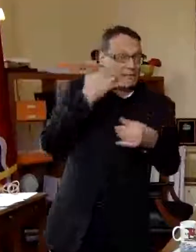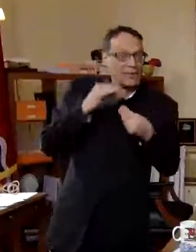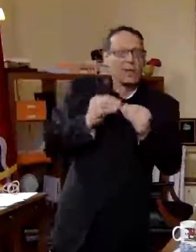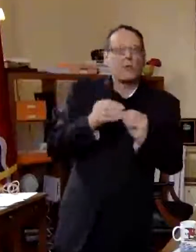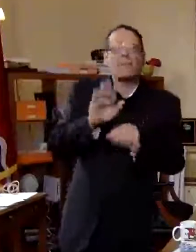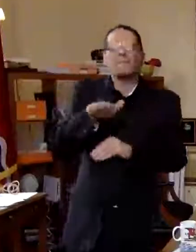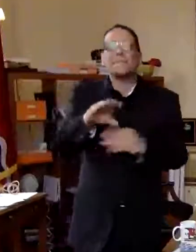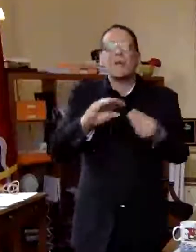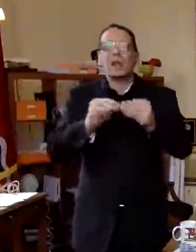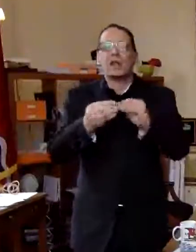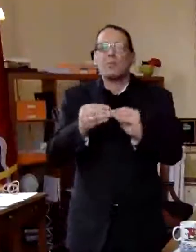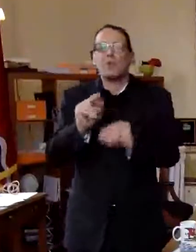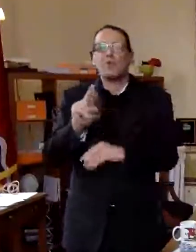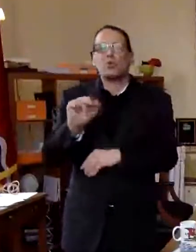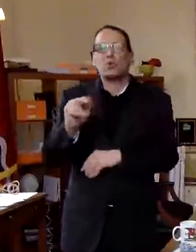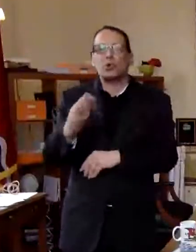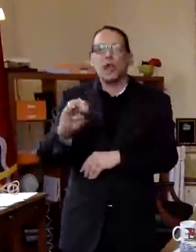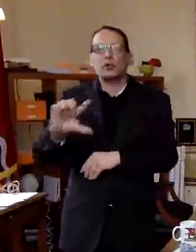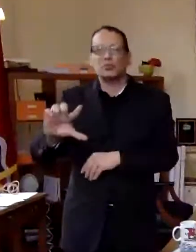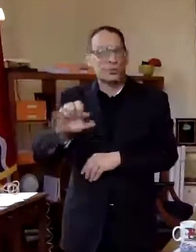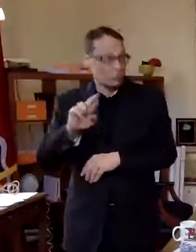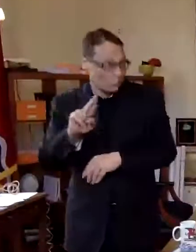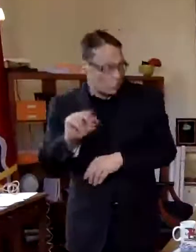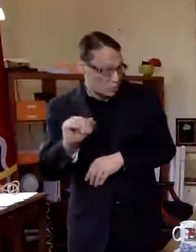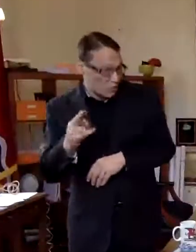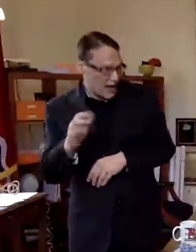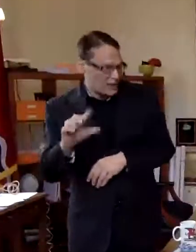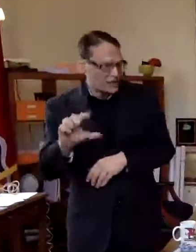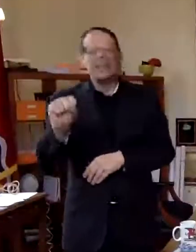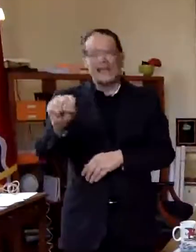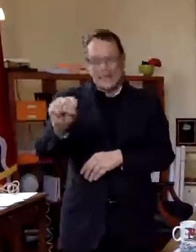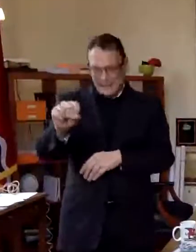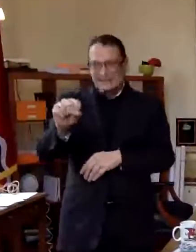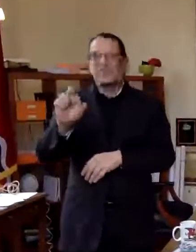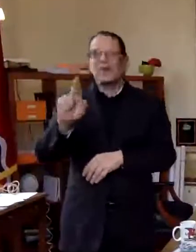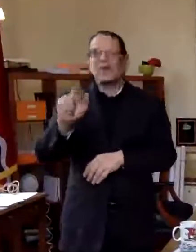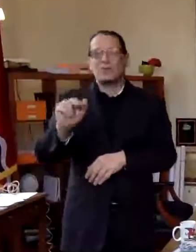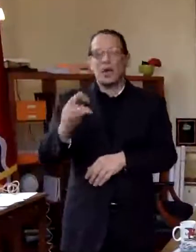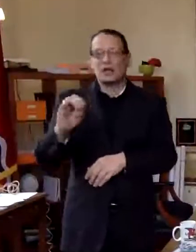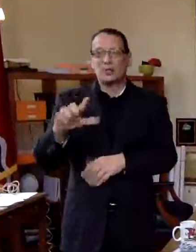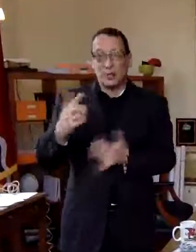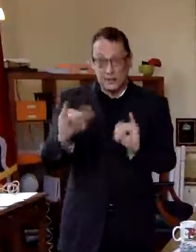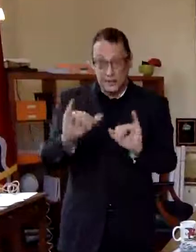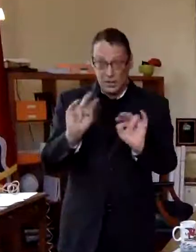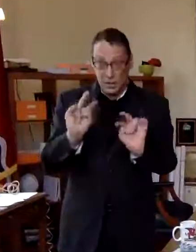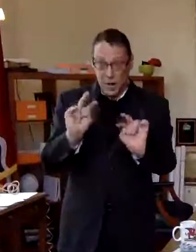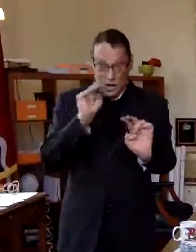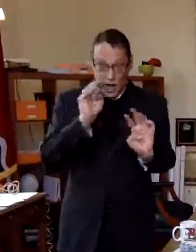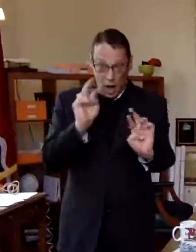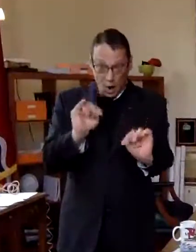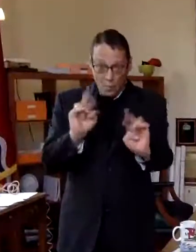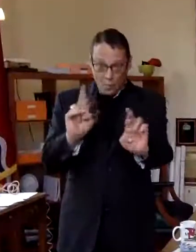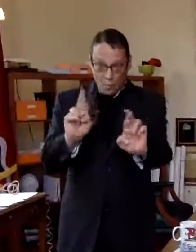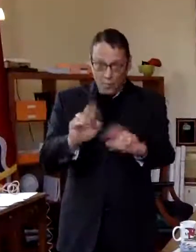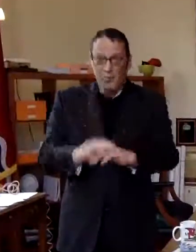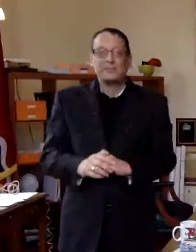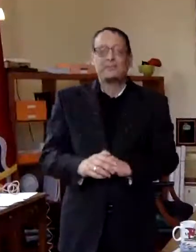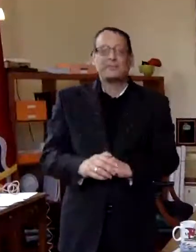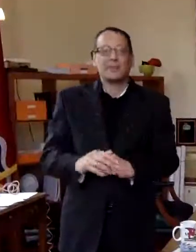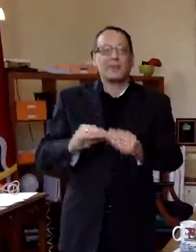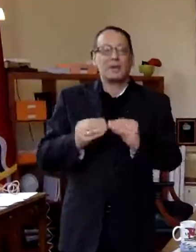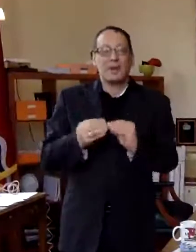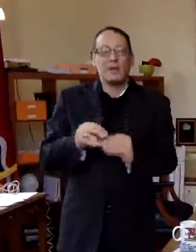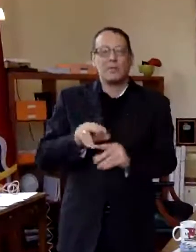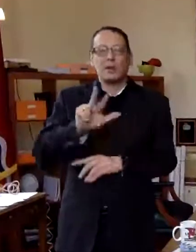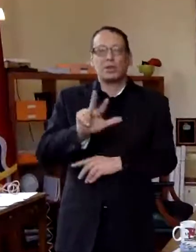okay this is the number for rachel is it rachel no yeah it was rachel you still watching rachel i hope so here's the number for